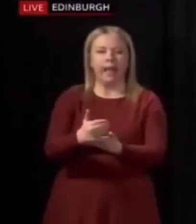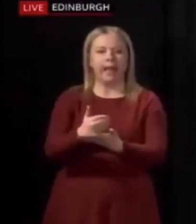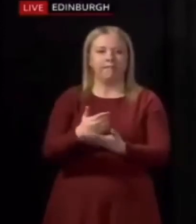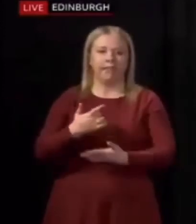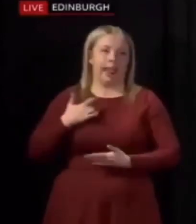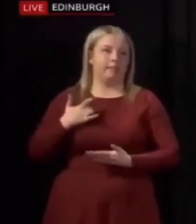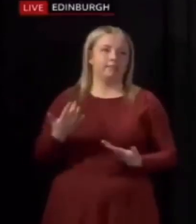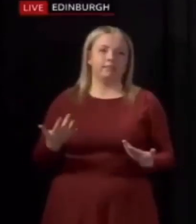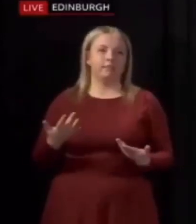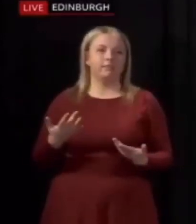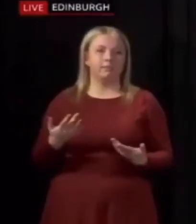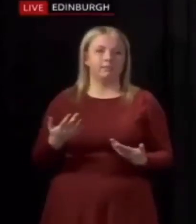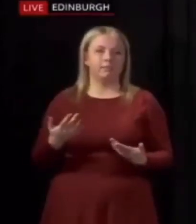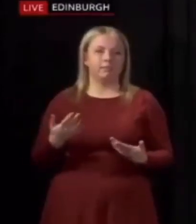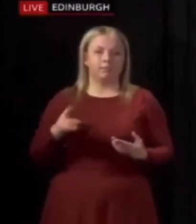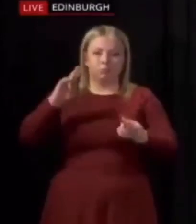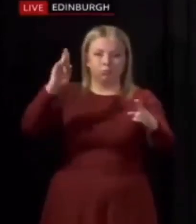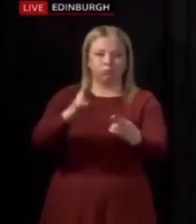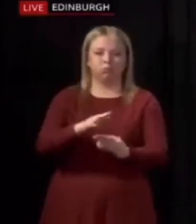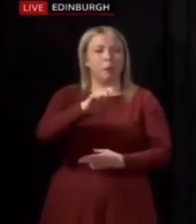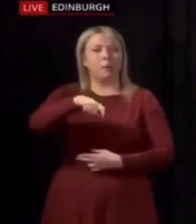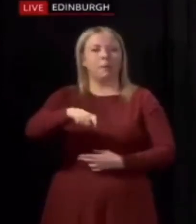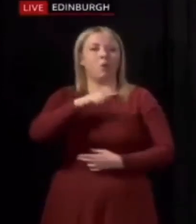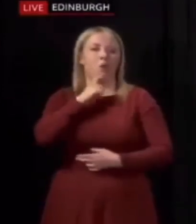cannae dee what you fucking tell it's that simple